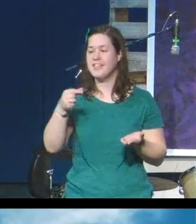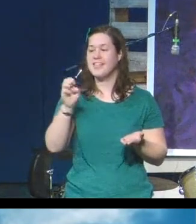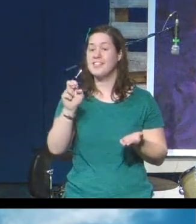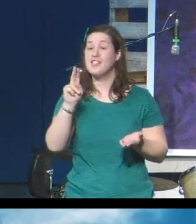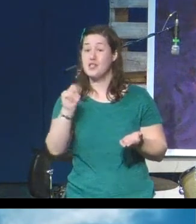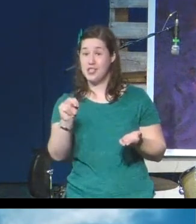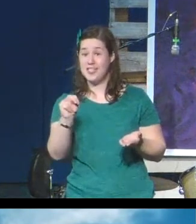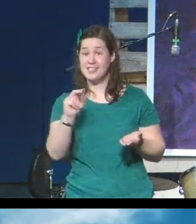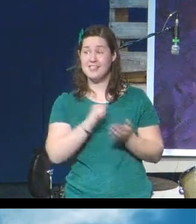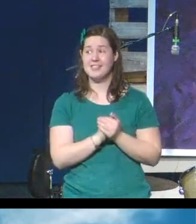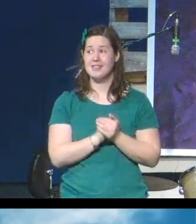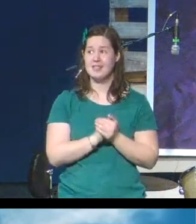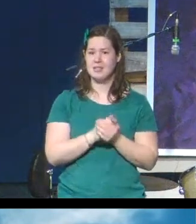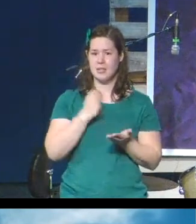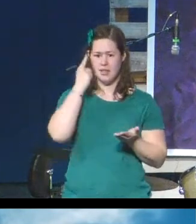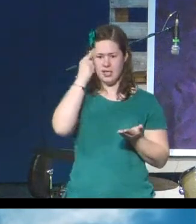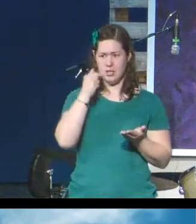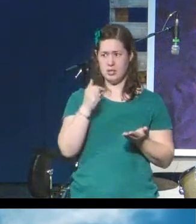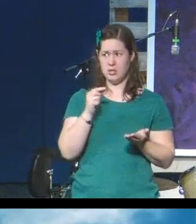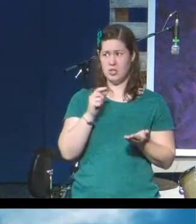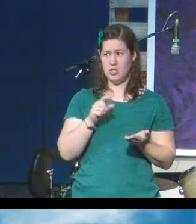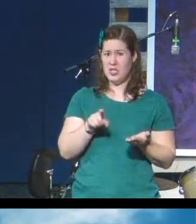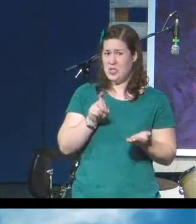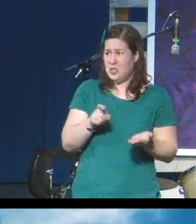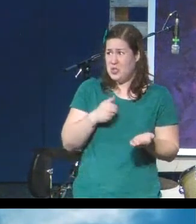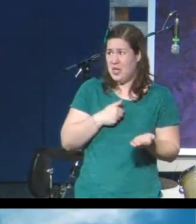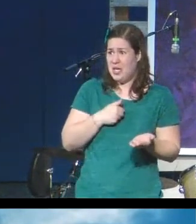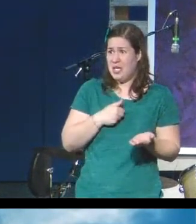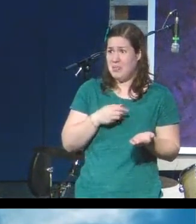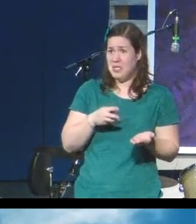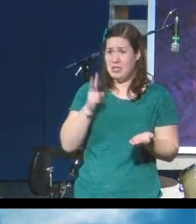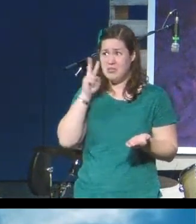even be witnessing such an awesome sight as this?